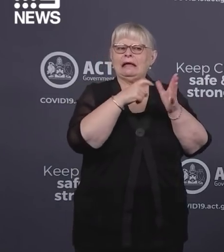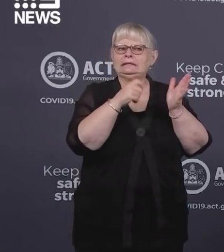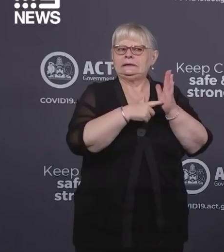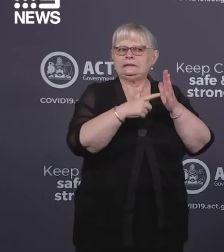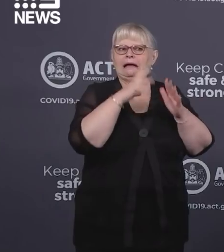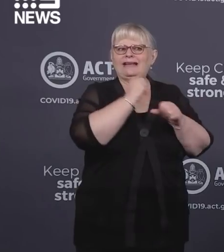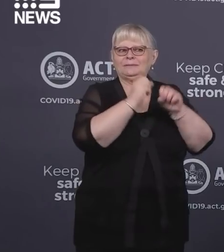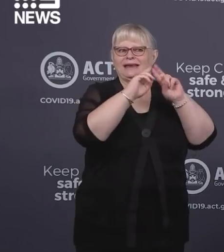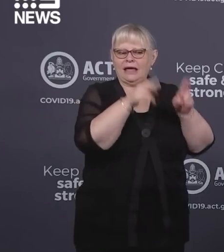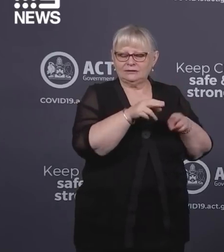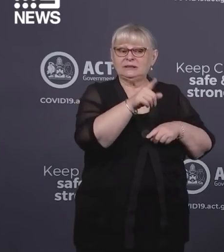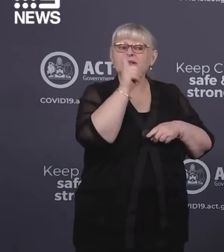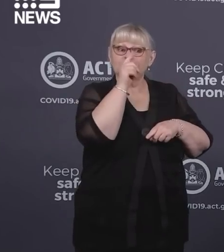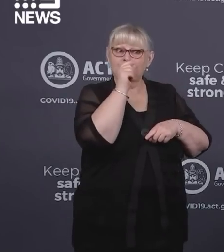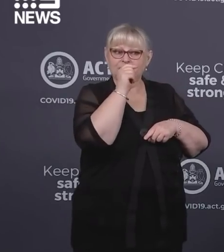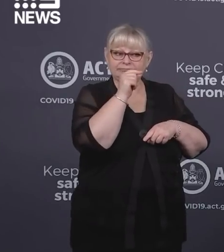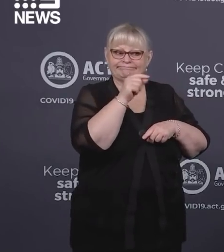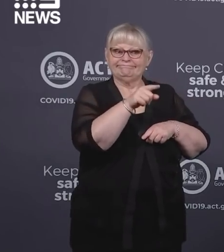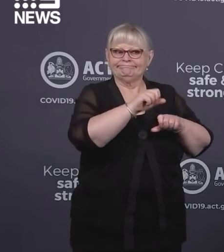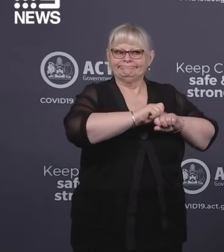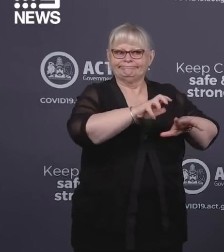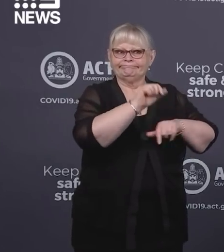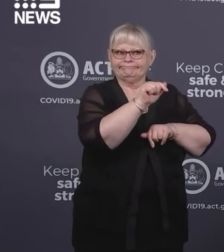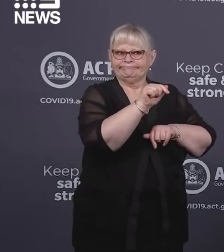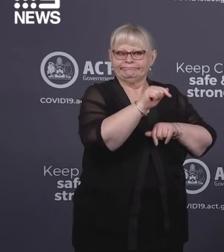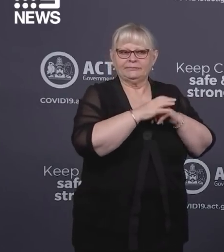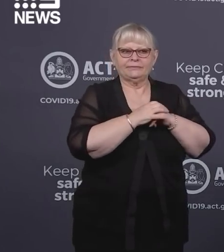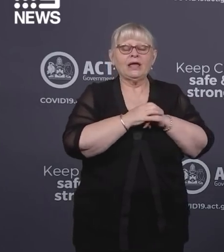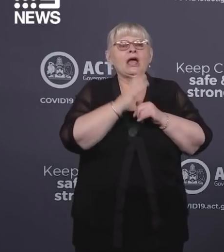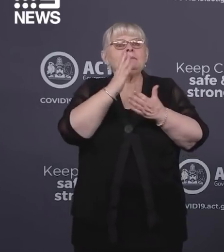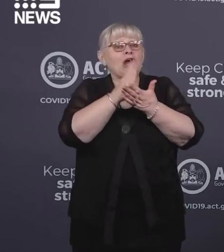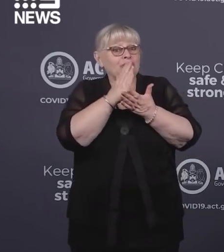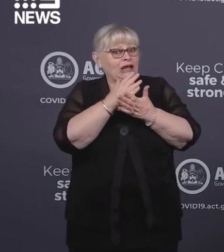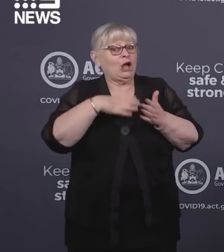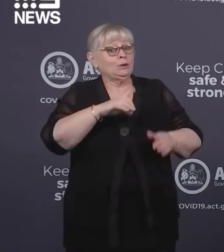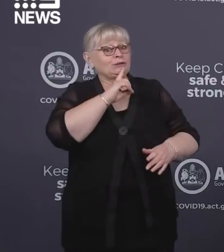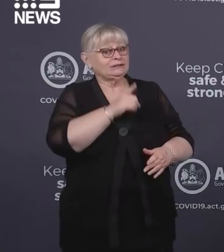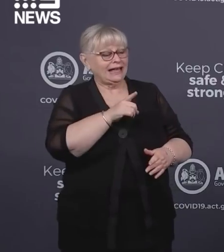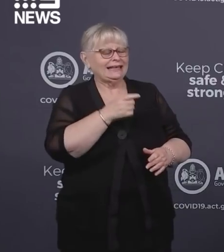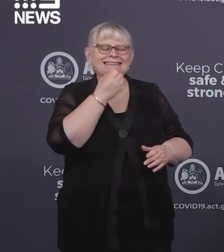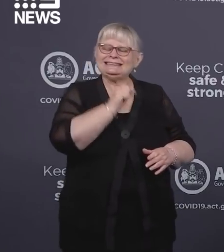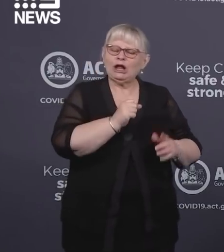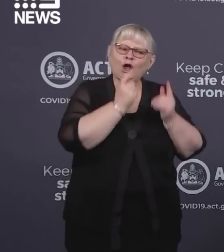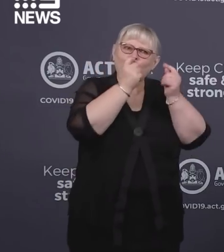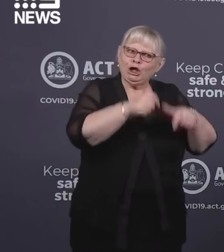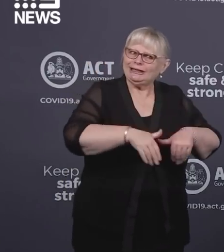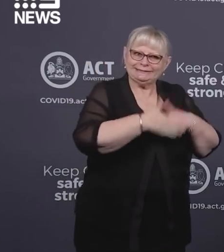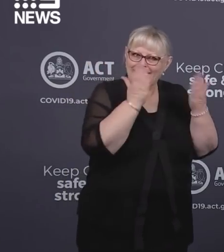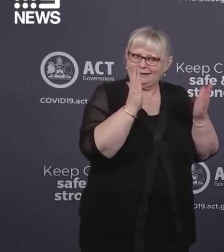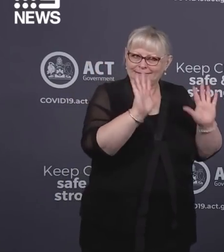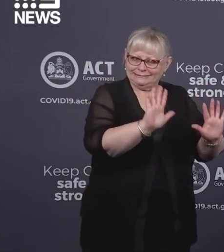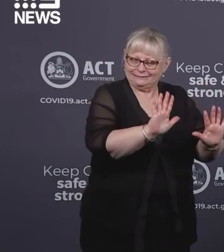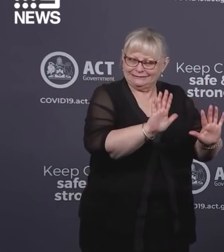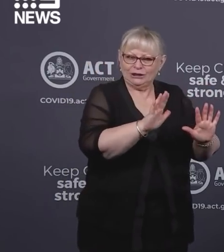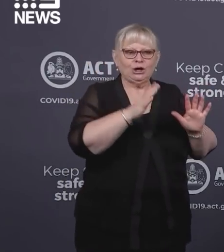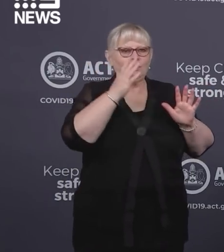being explored as a potential exposure location. I would really like to stress that this is still very much an evolving situation,